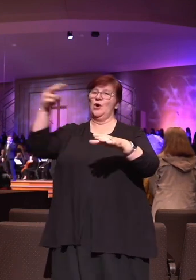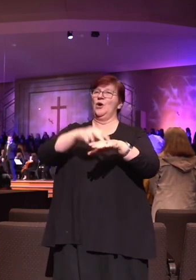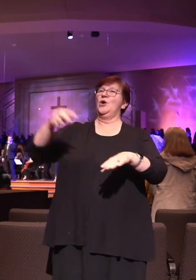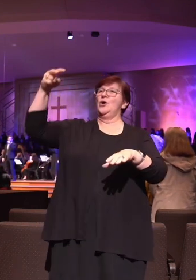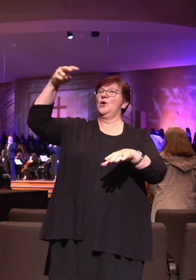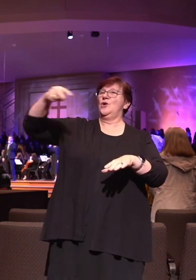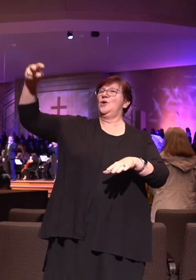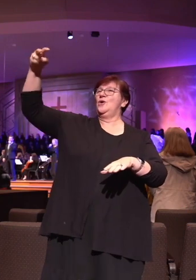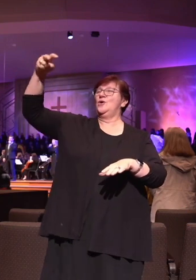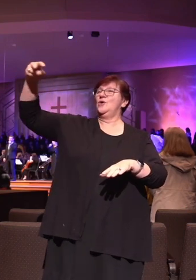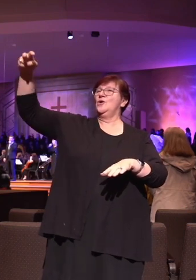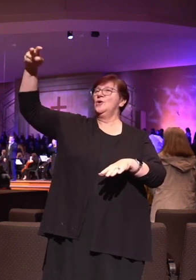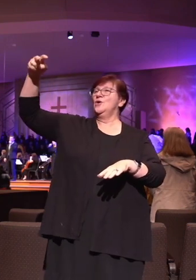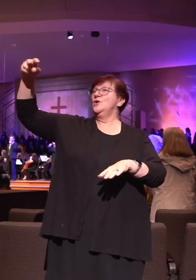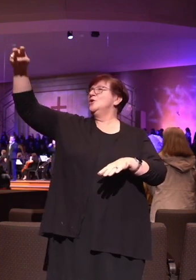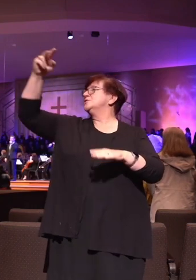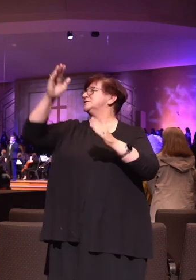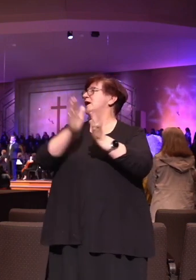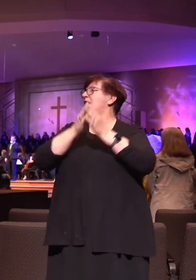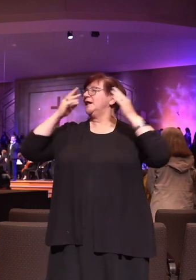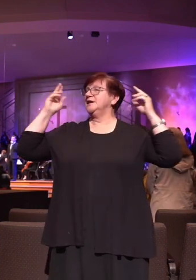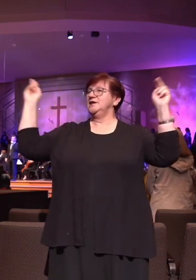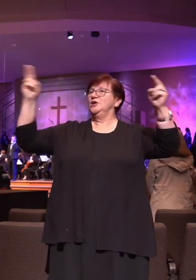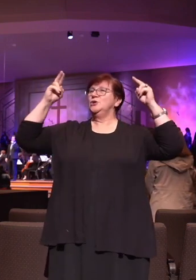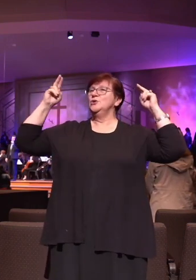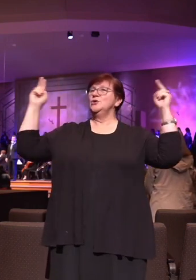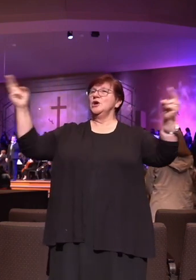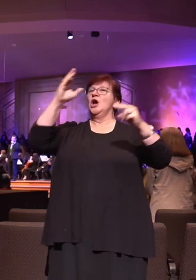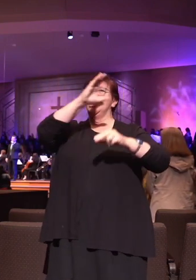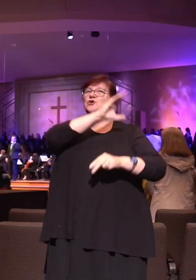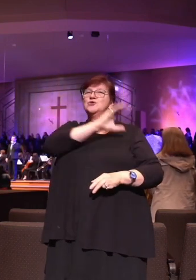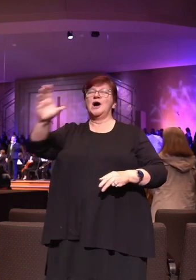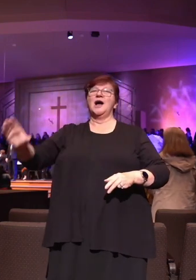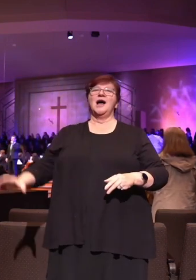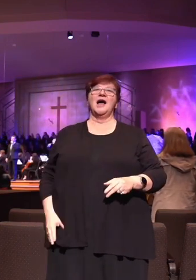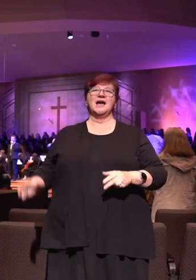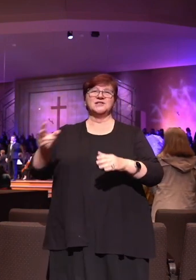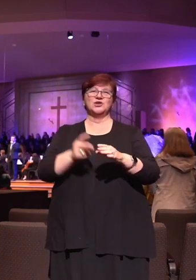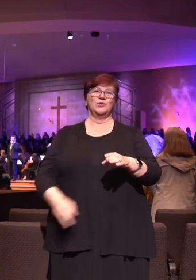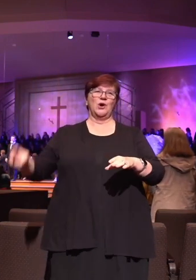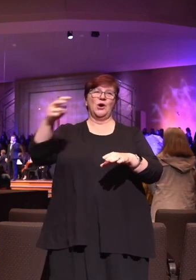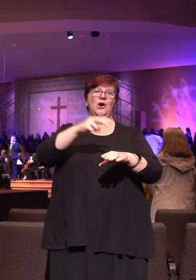he arose, hallelujah, Christ arose.